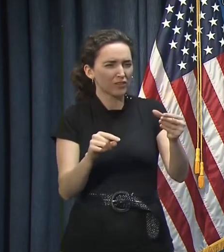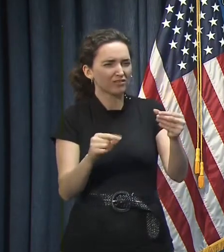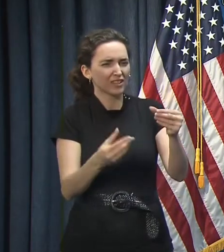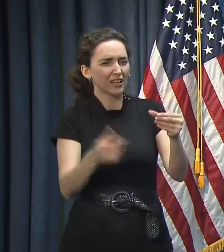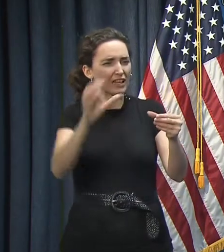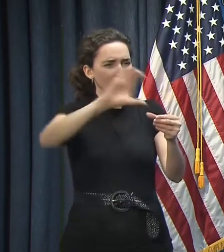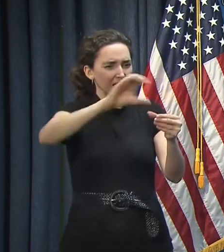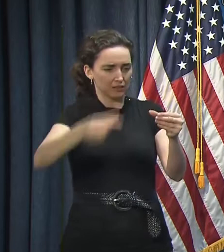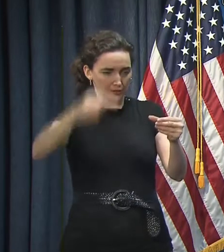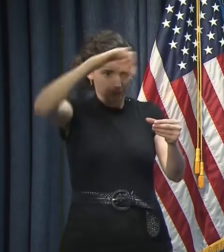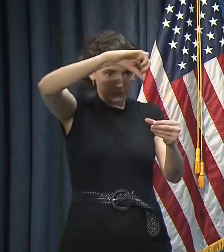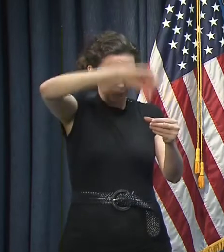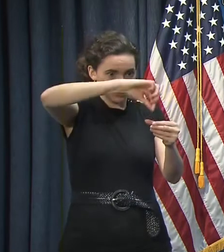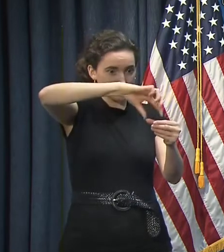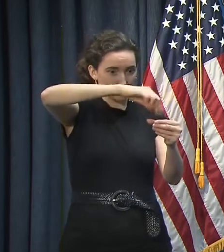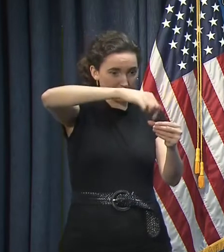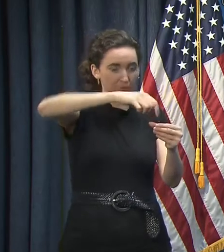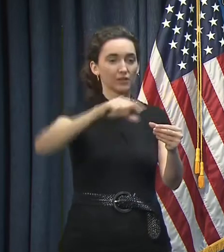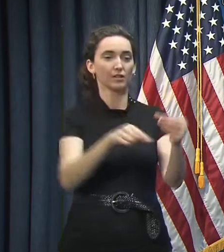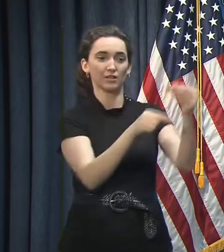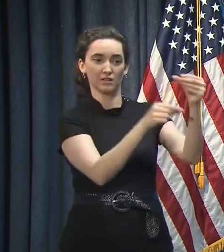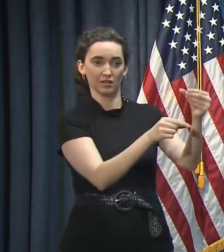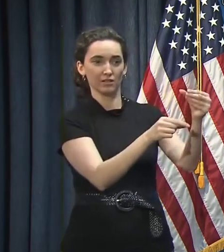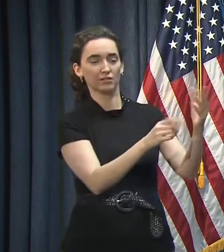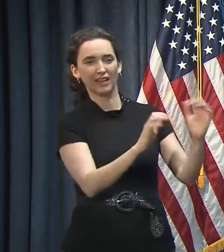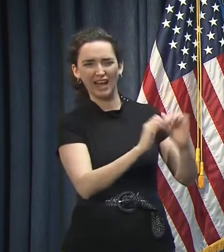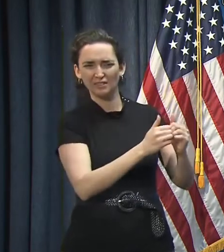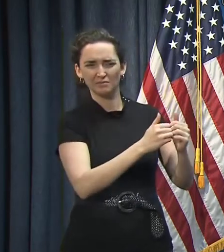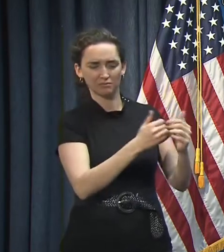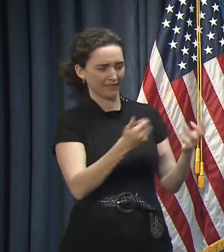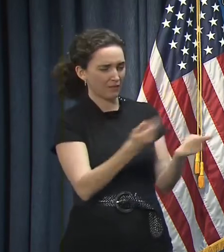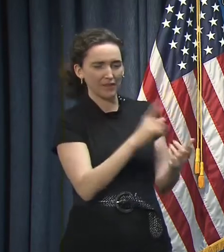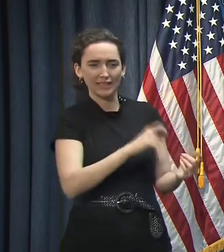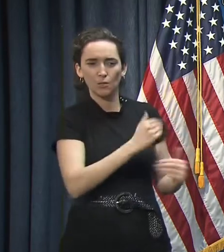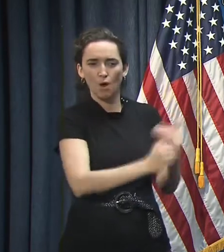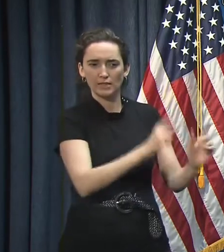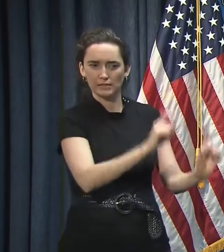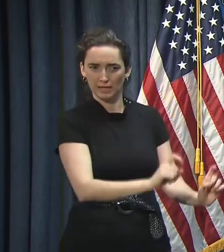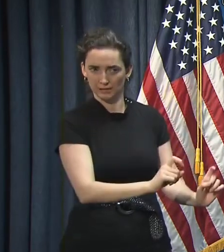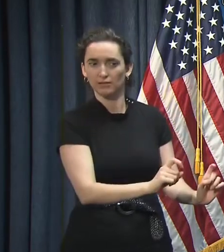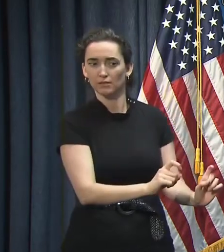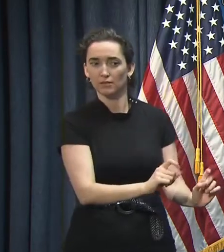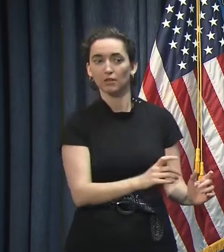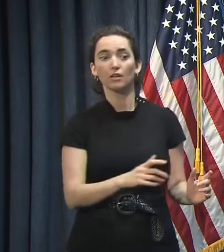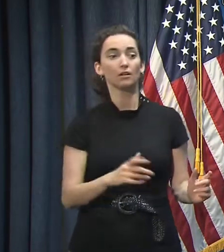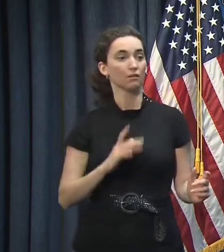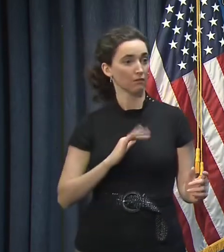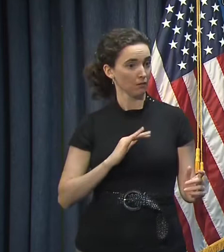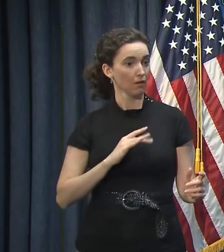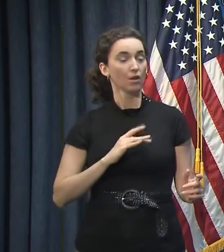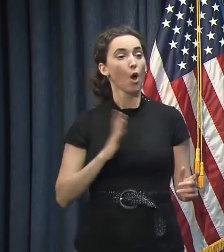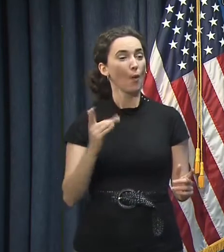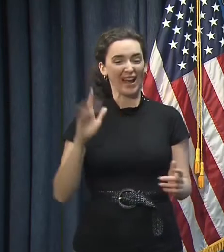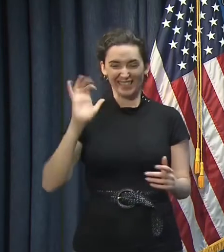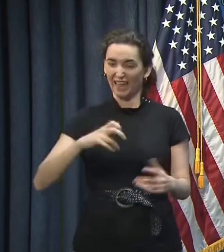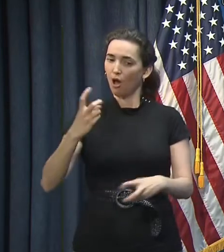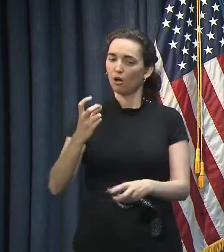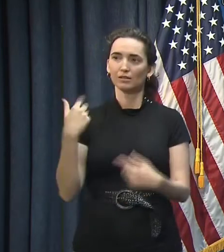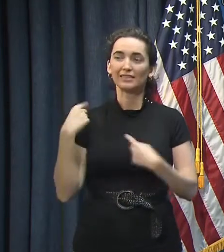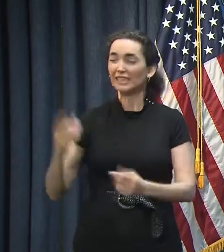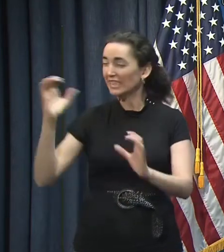test tubes, and reagent. Which, by the way, great news, because these are the things that have been hardest to get.